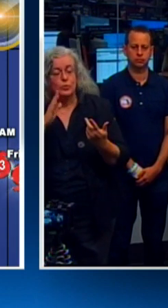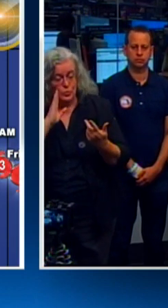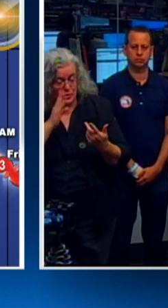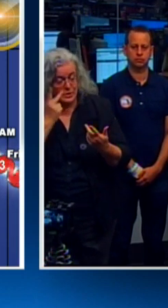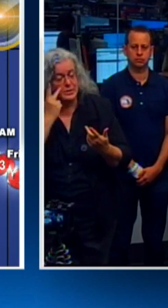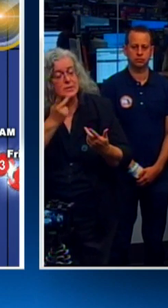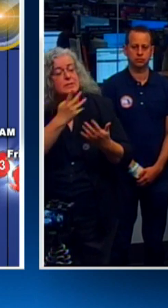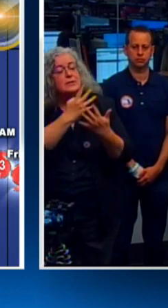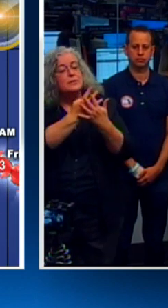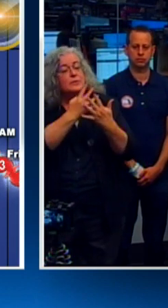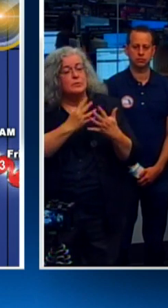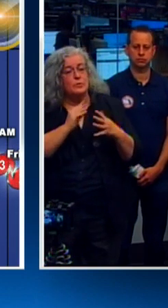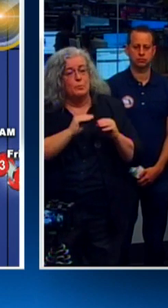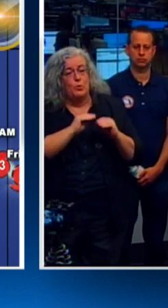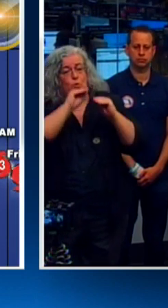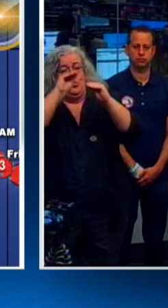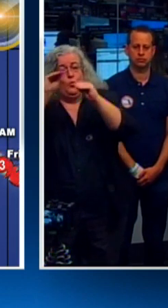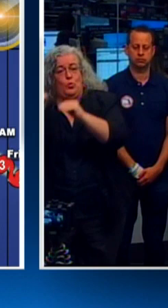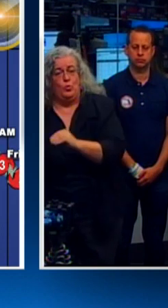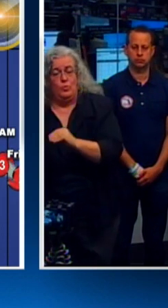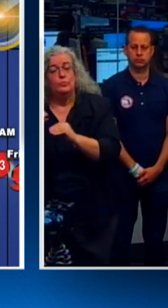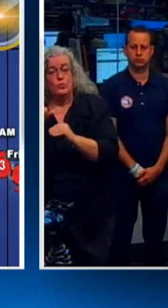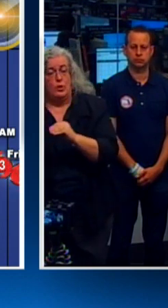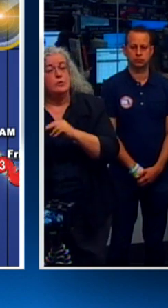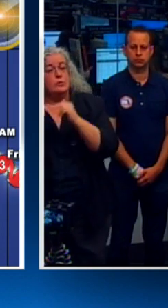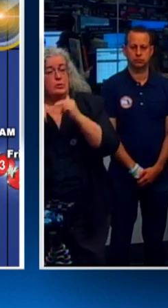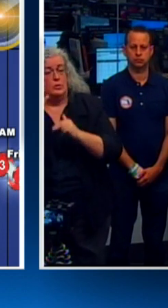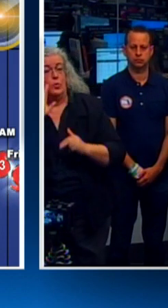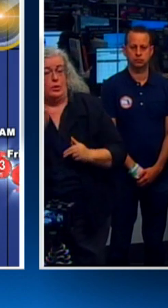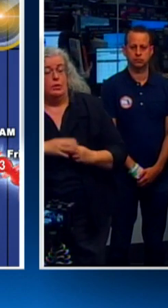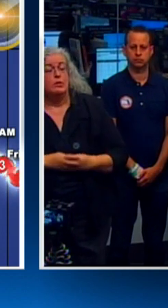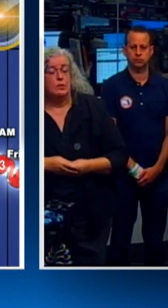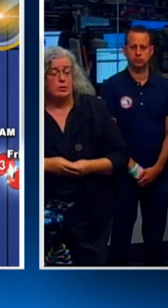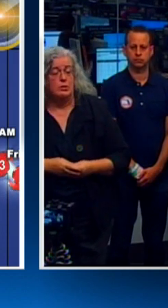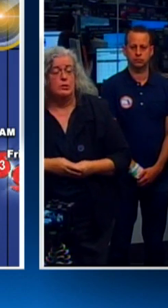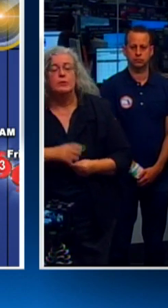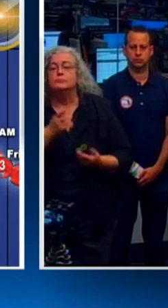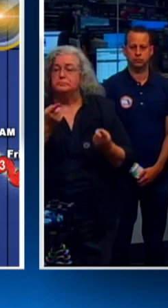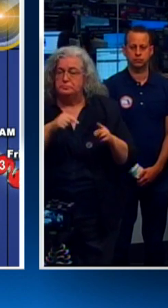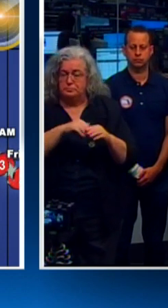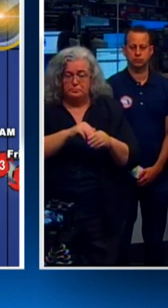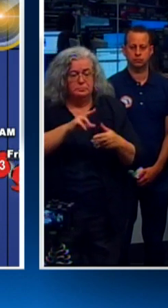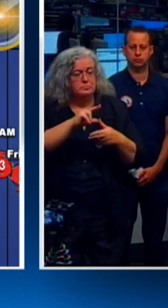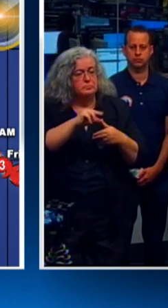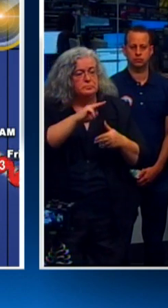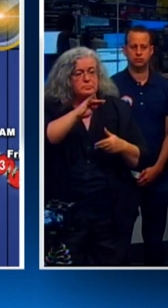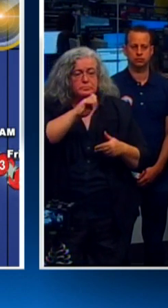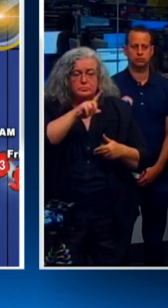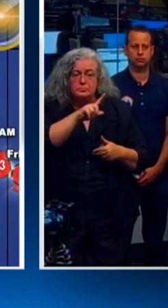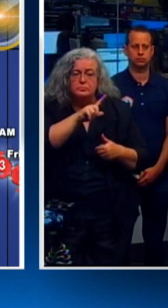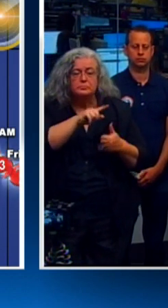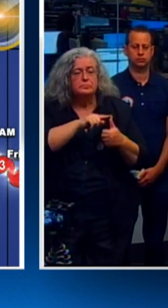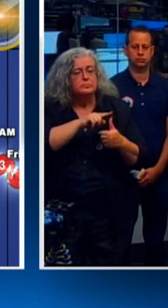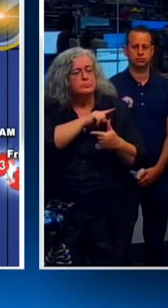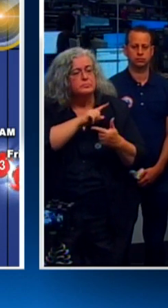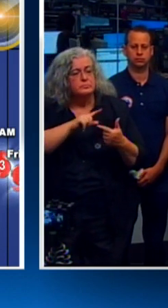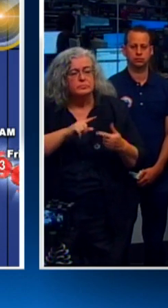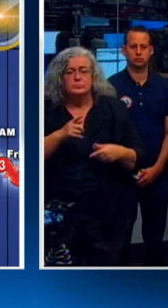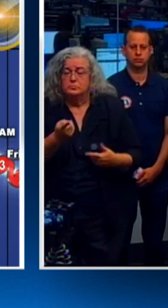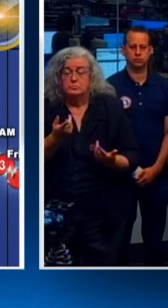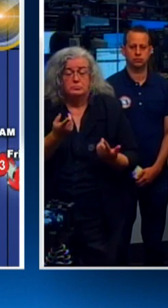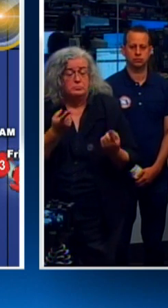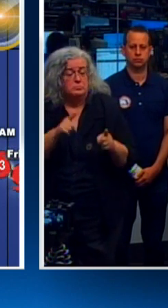see prisoners moved around. And, you know, that was done with Hurricane Michael, and it was done relatively